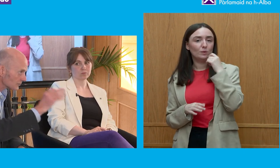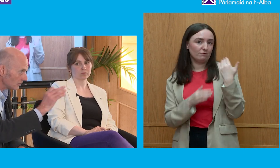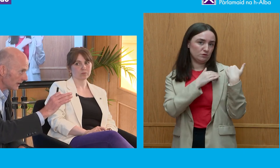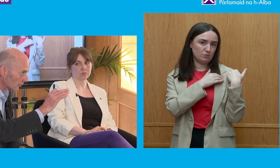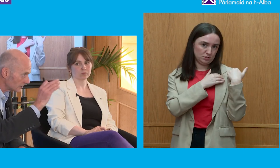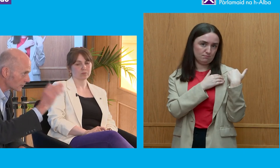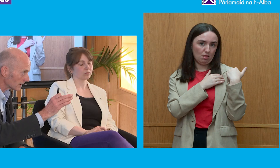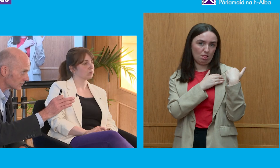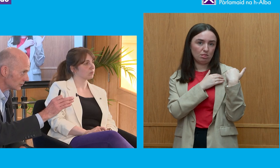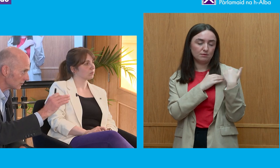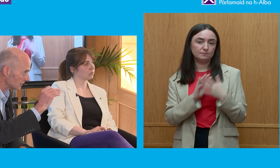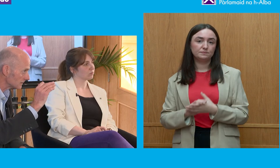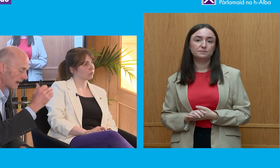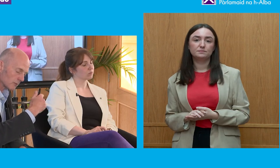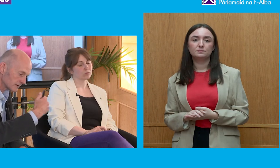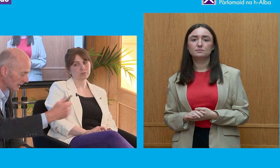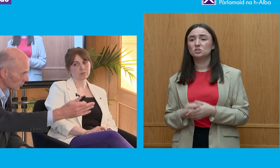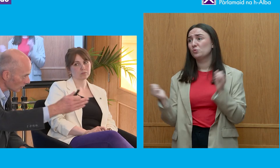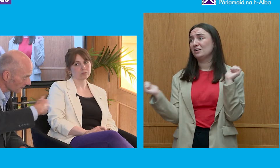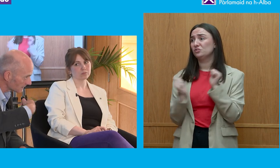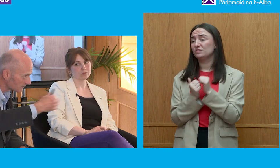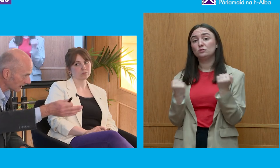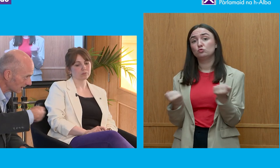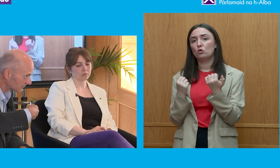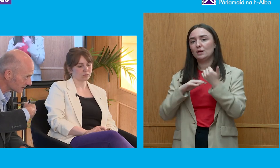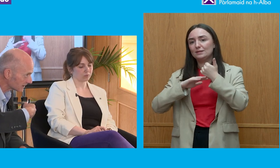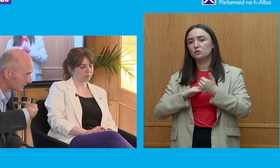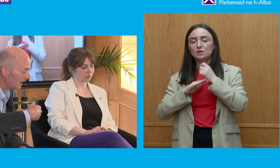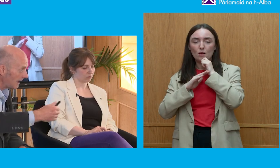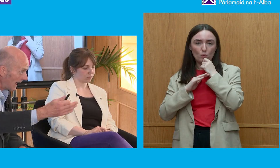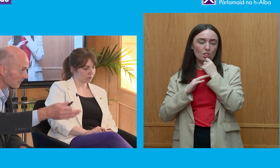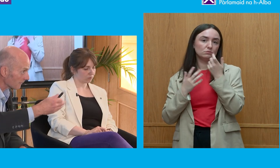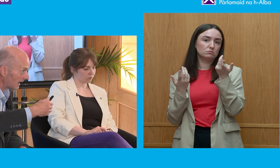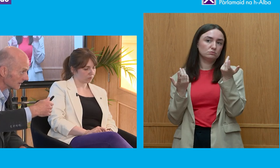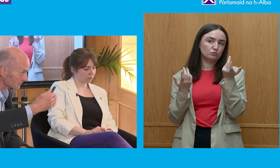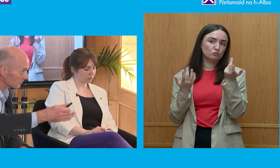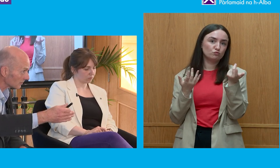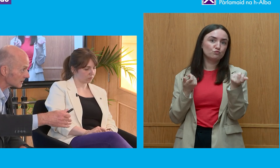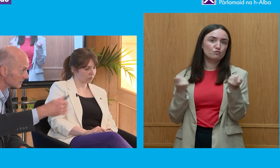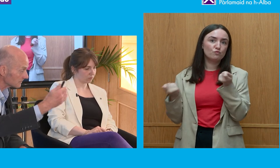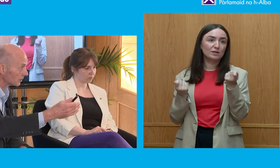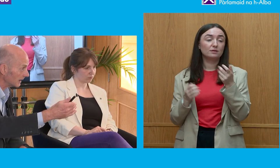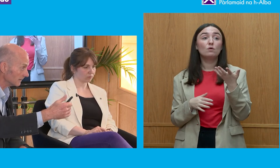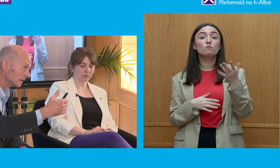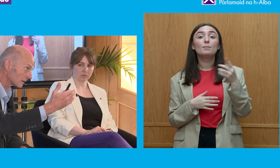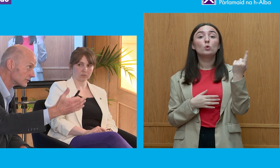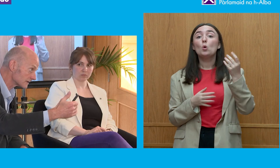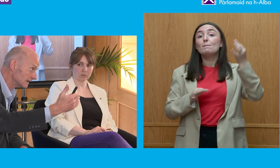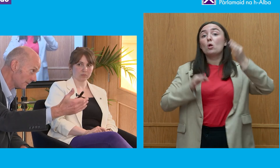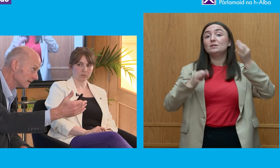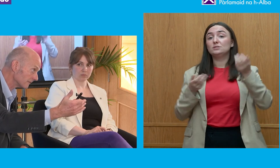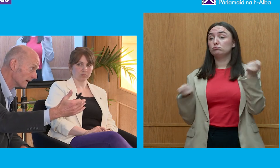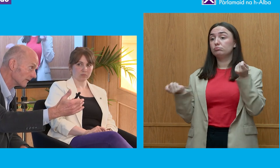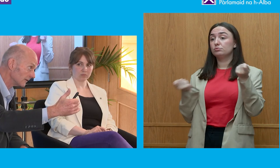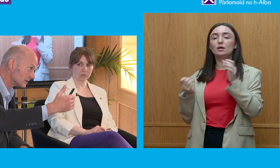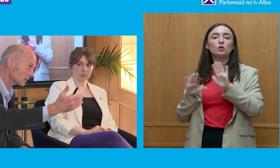absolutely agree strong institutions I would take all of this regulatory stuff out of the hands of the politicians and put it and you've got to trust